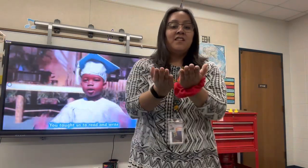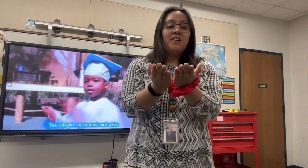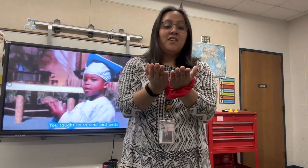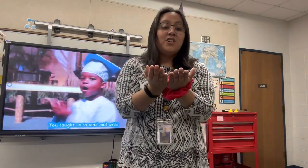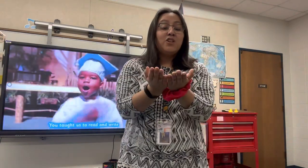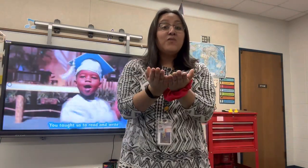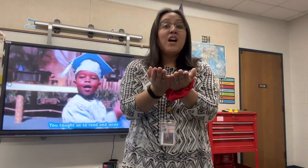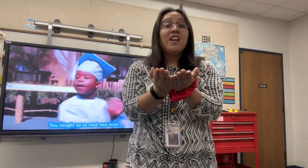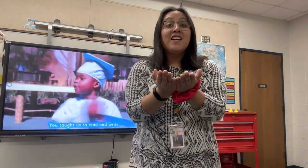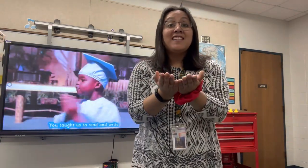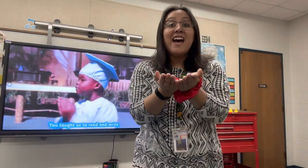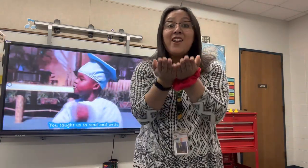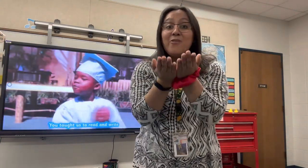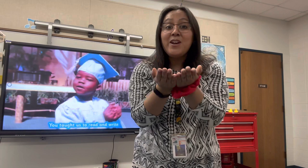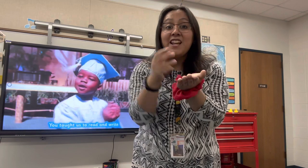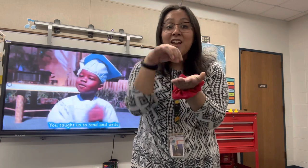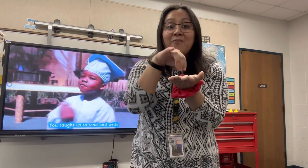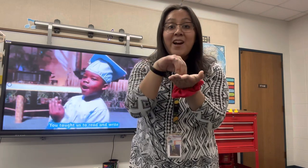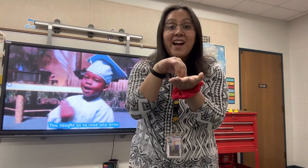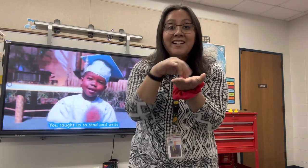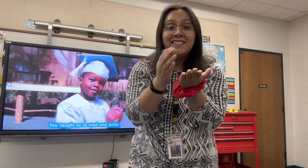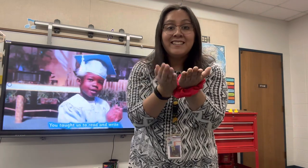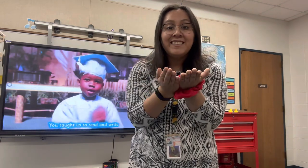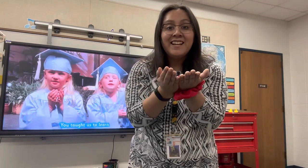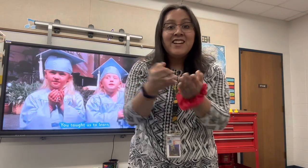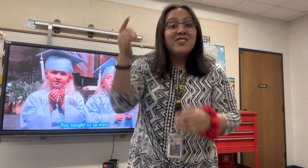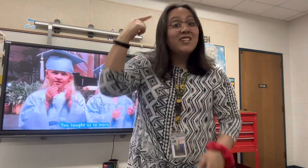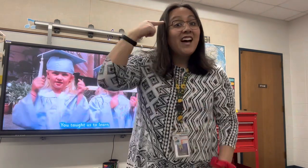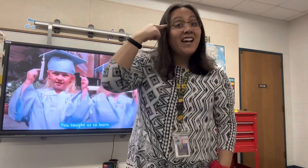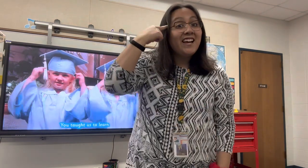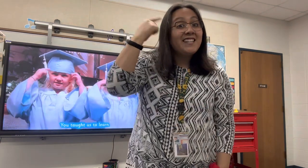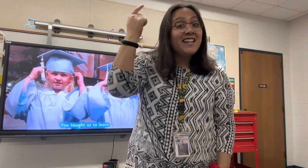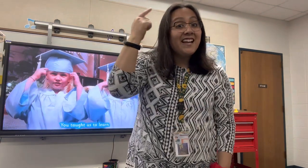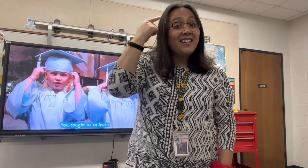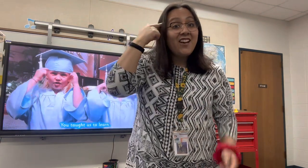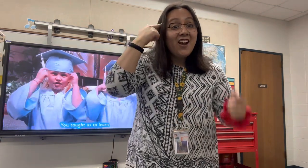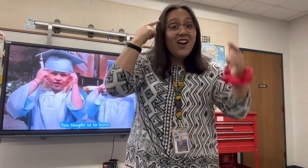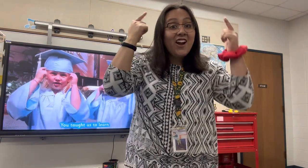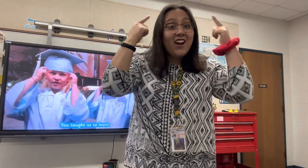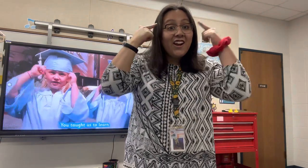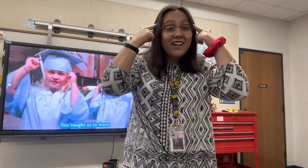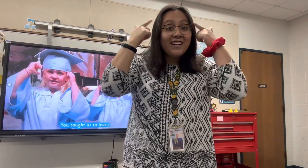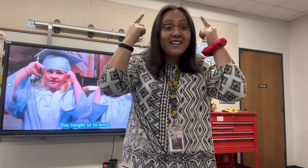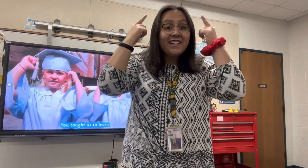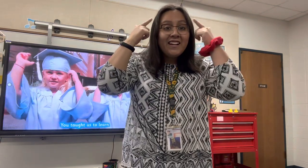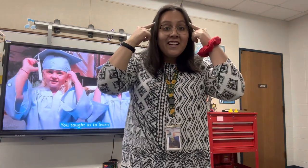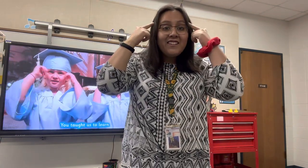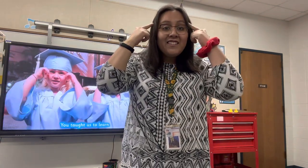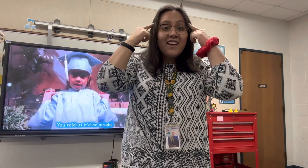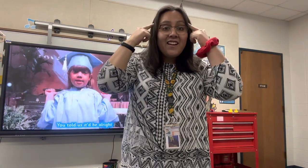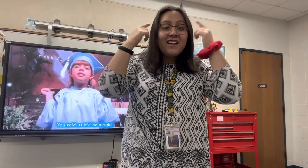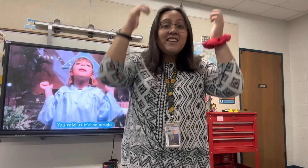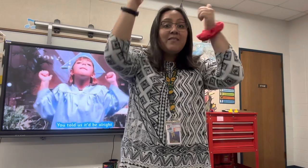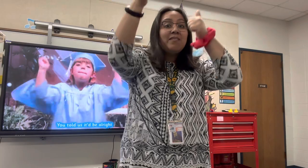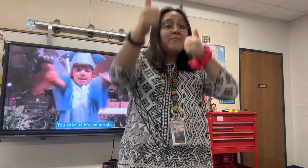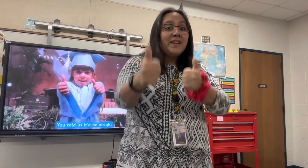You taught us how to read and write. You taught us how to learn. You taught us how to be